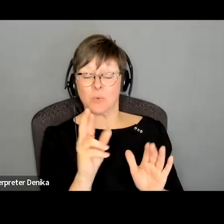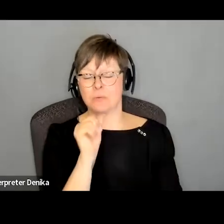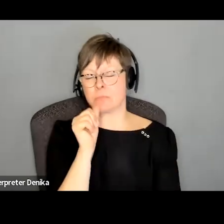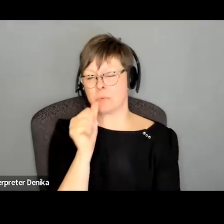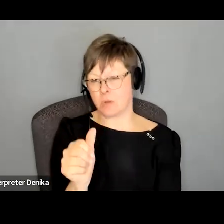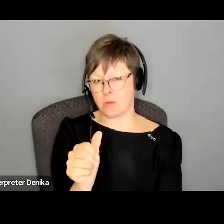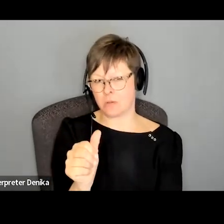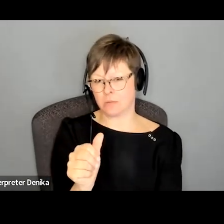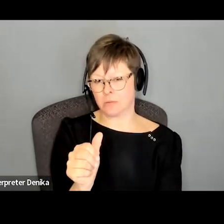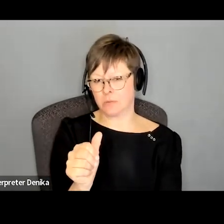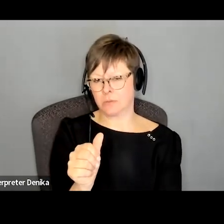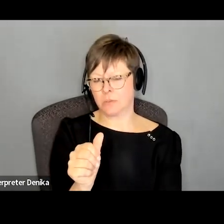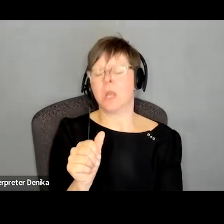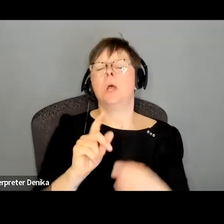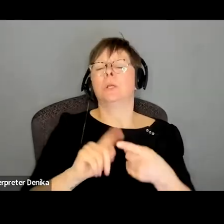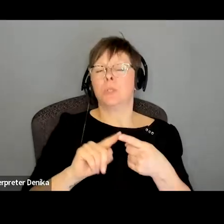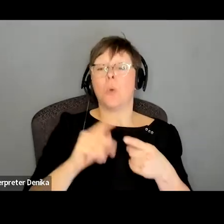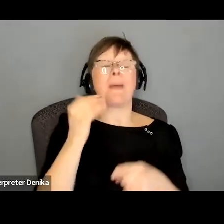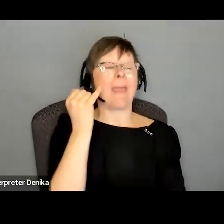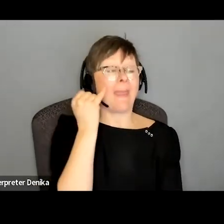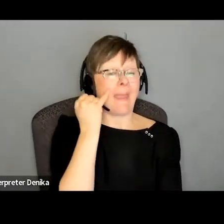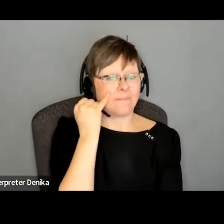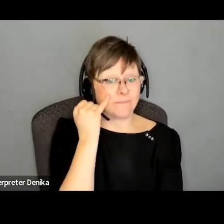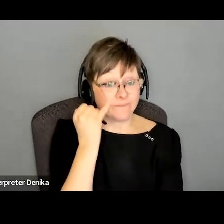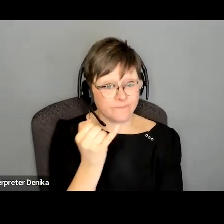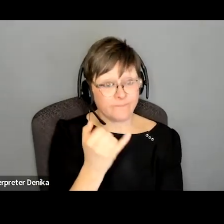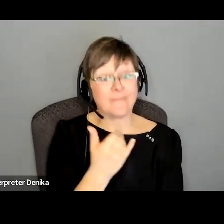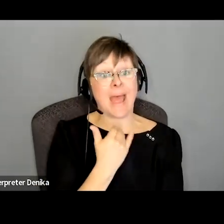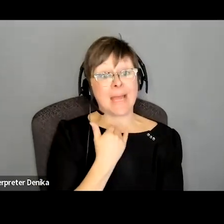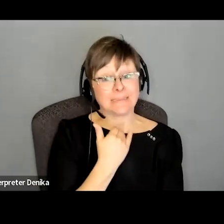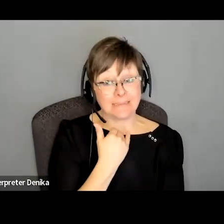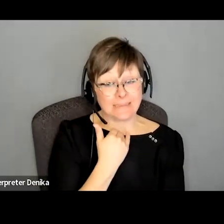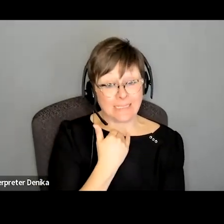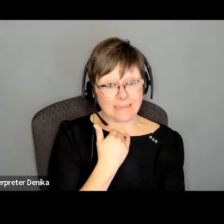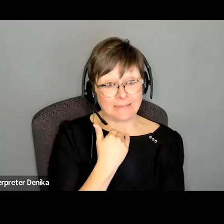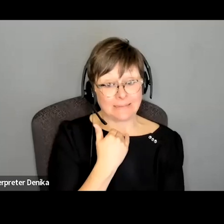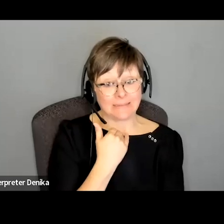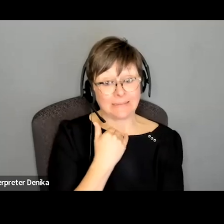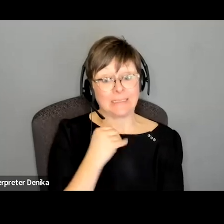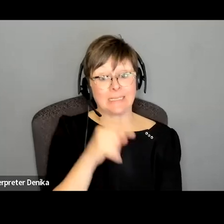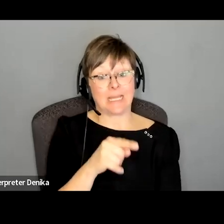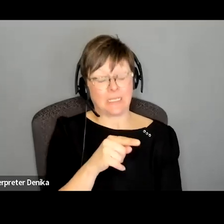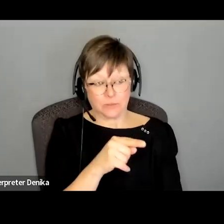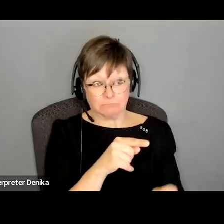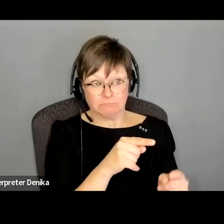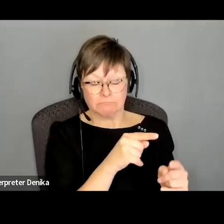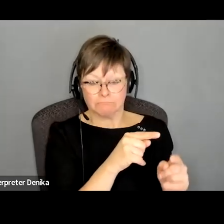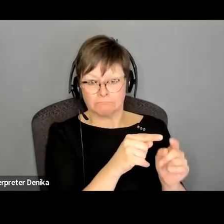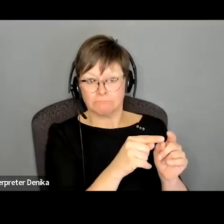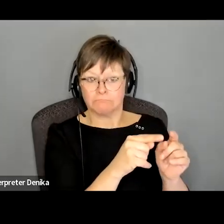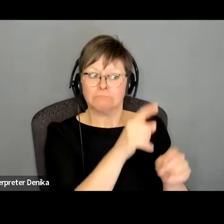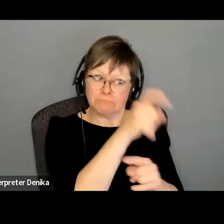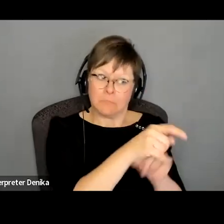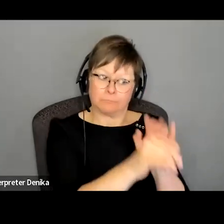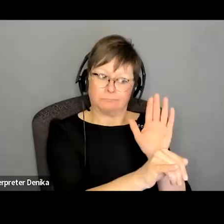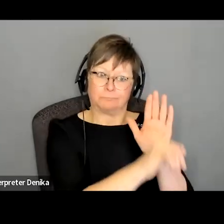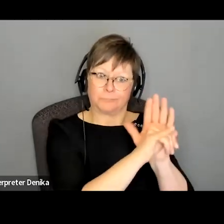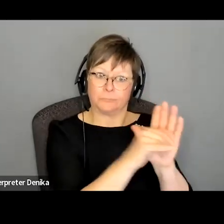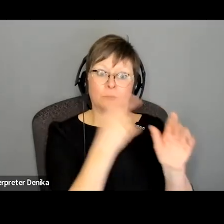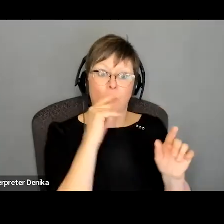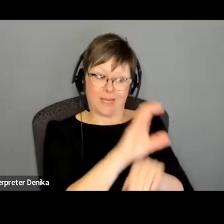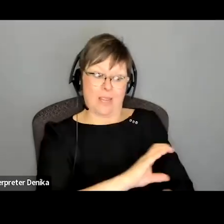still with the first one if it's if an accent or dialect seems to be indicated for a character should you try and do it in the audition